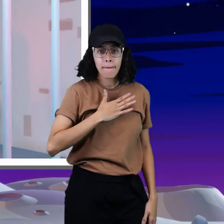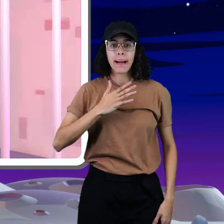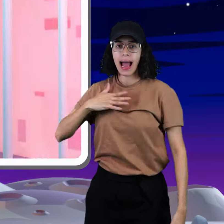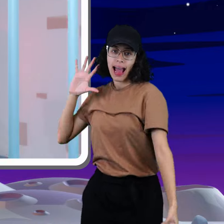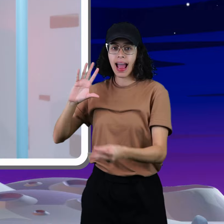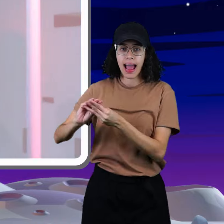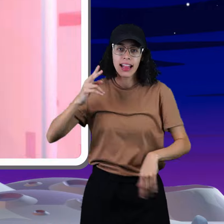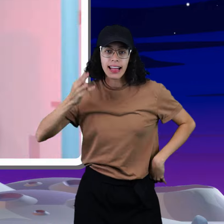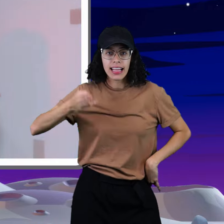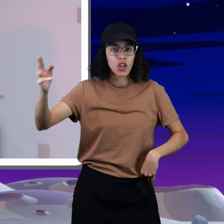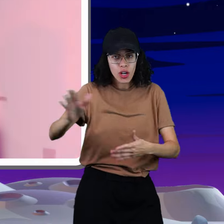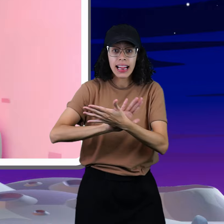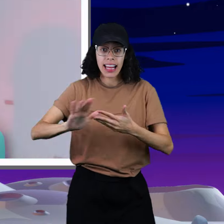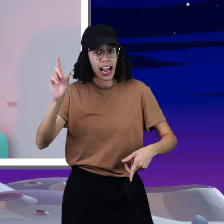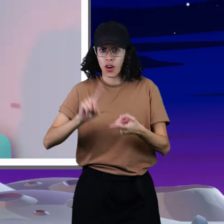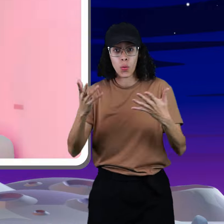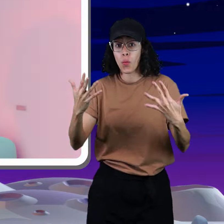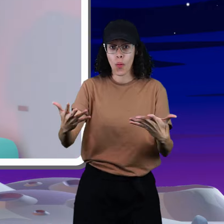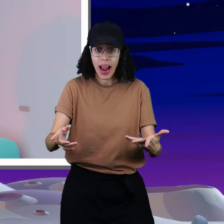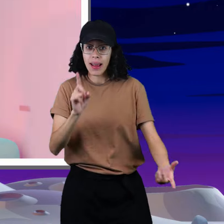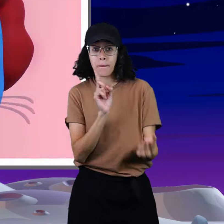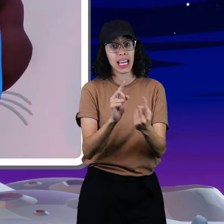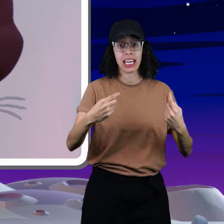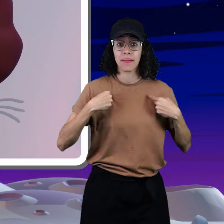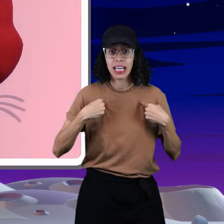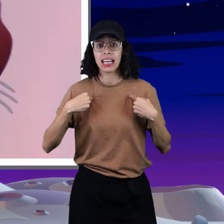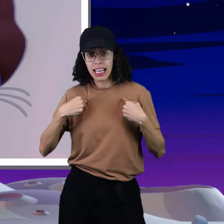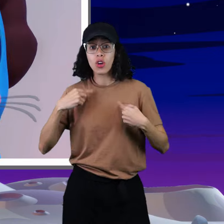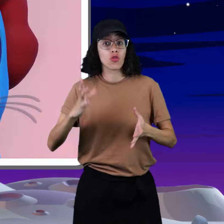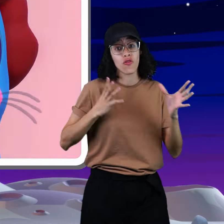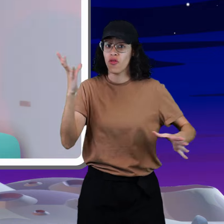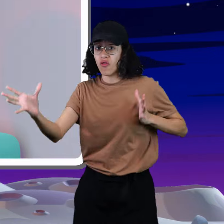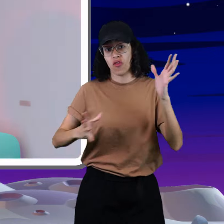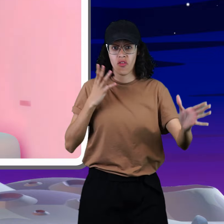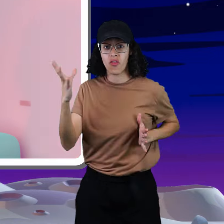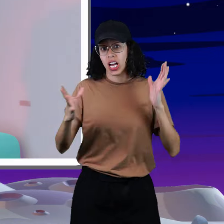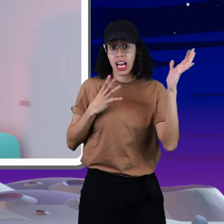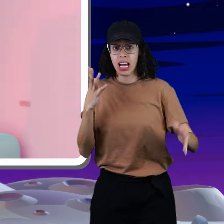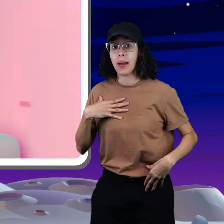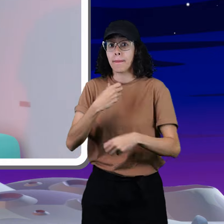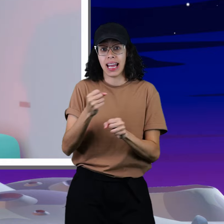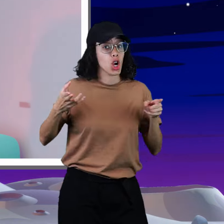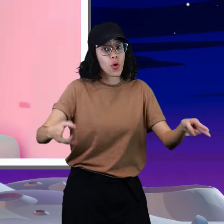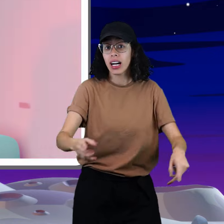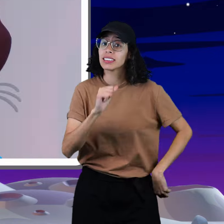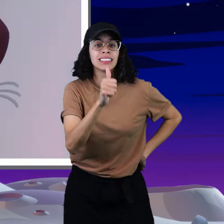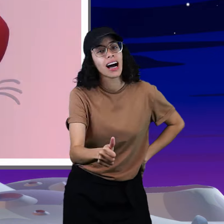My track record's so clean, they couldn't wait just to greet me I must be getting too flashy, y'all shouldn't let the world rush me It's too late cause I'm here to